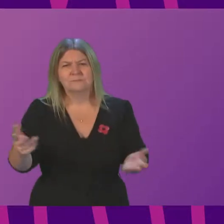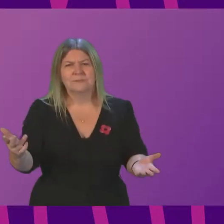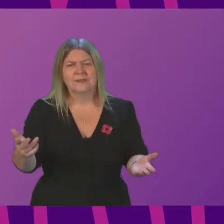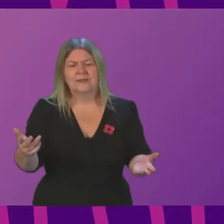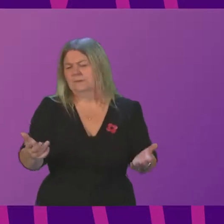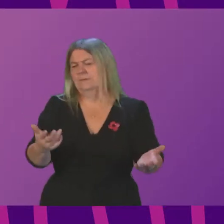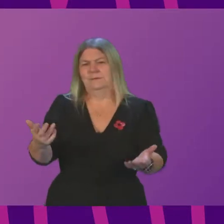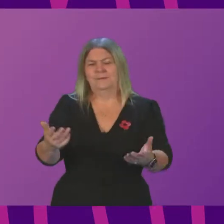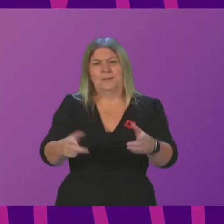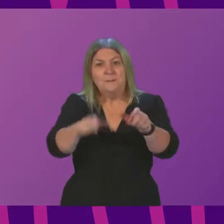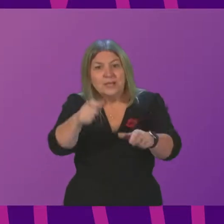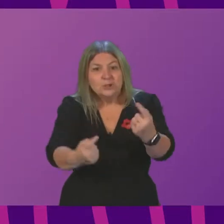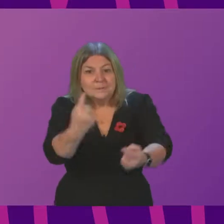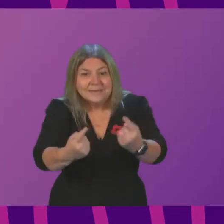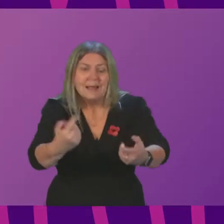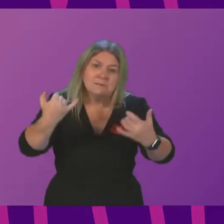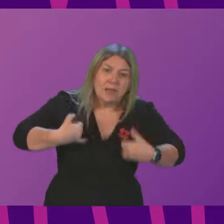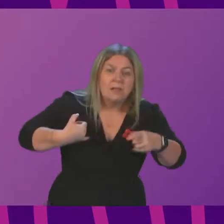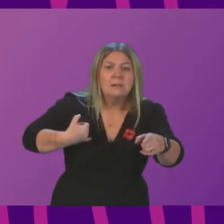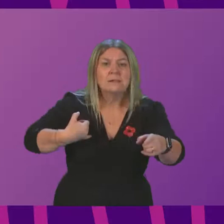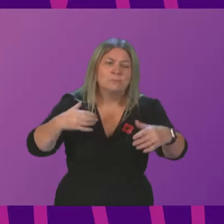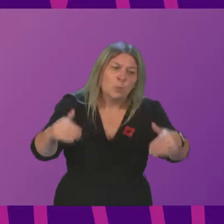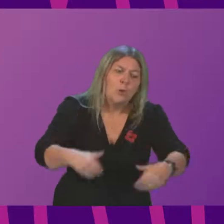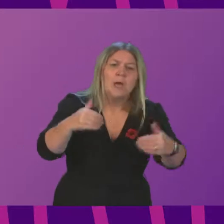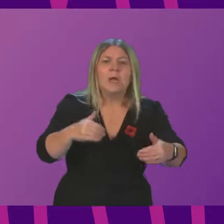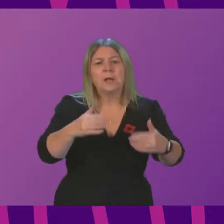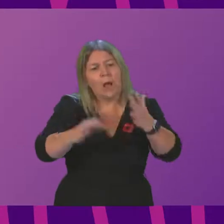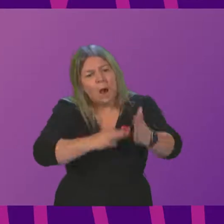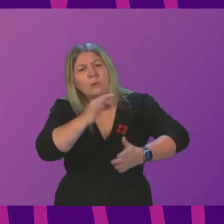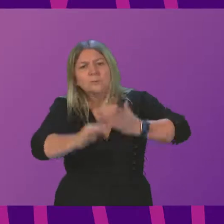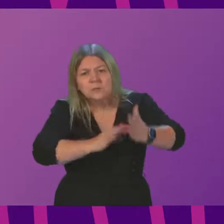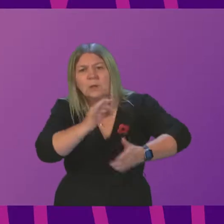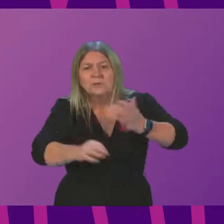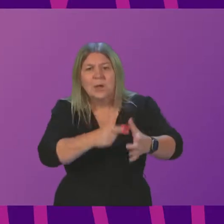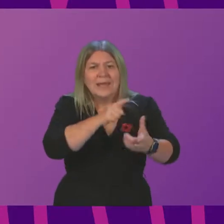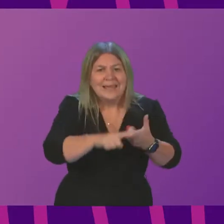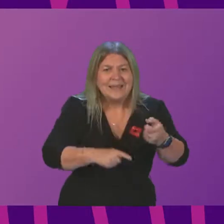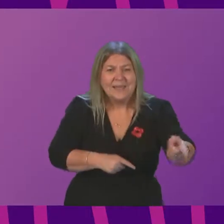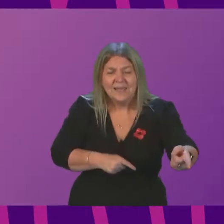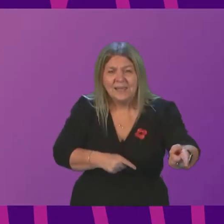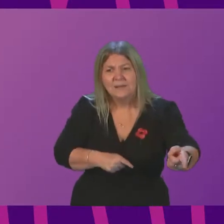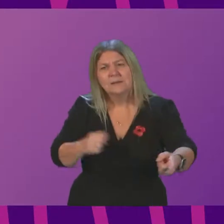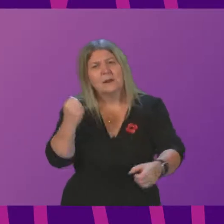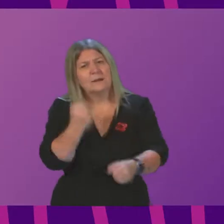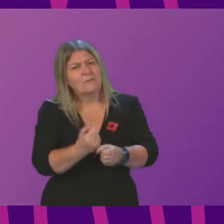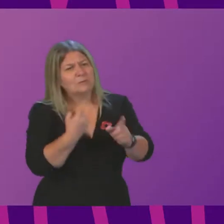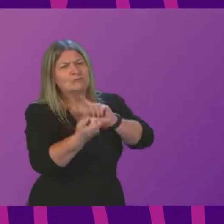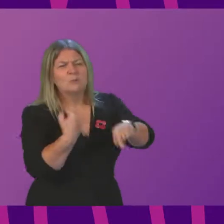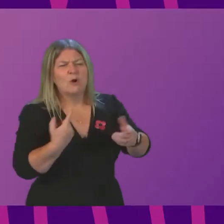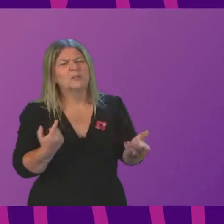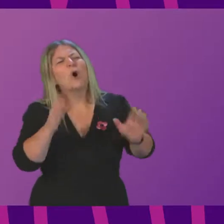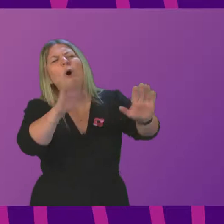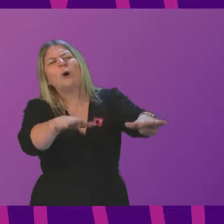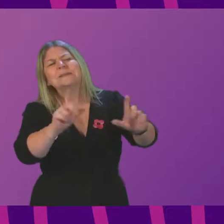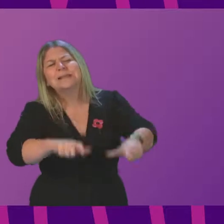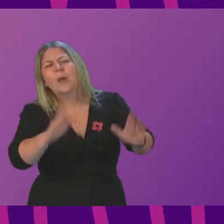telling us of long delays at A&E. And the health secretary's answer, tell patients not to go to A&E. The problem here isn't patients